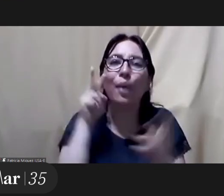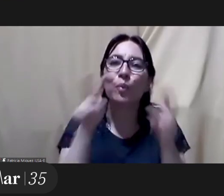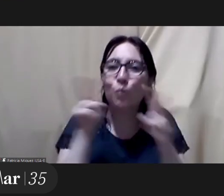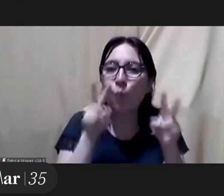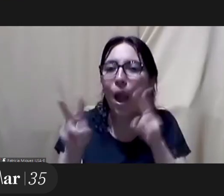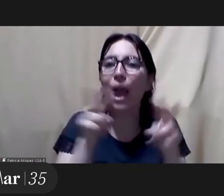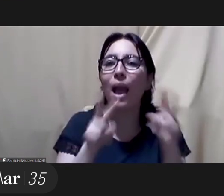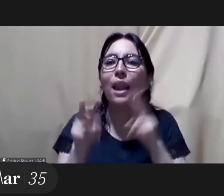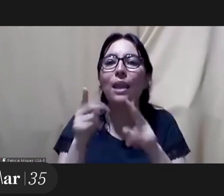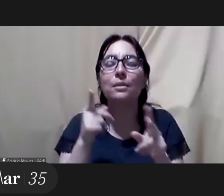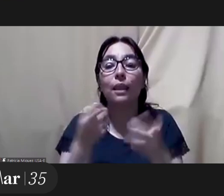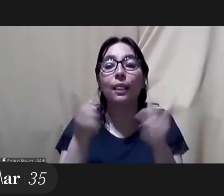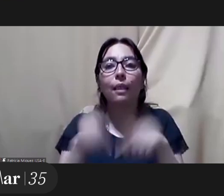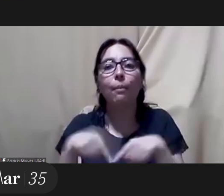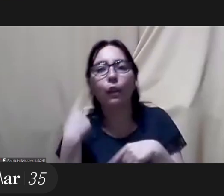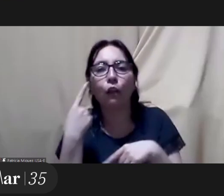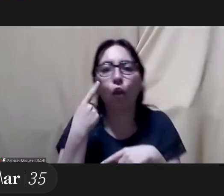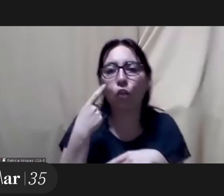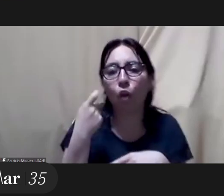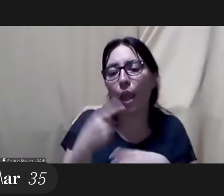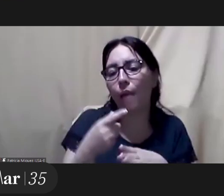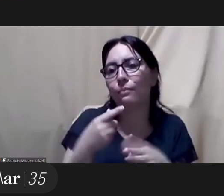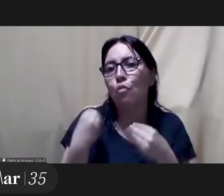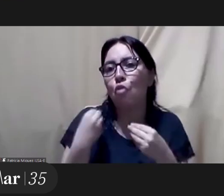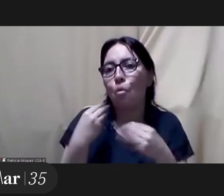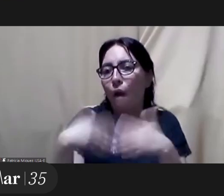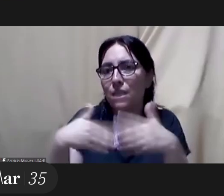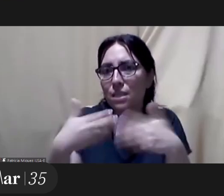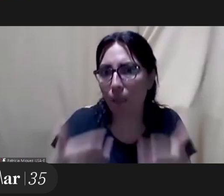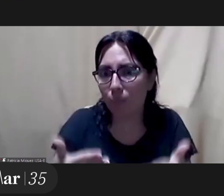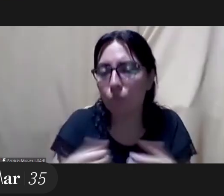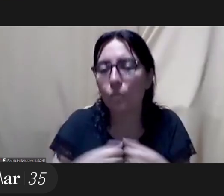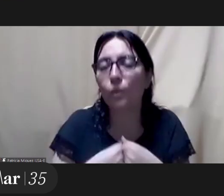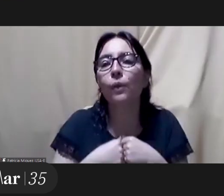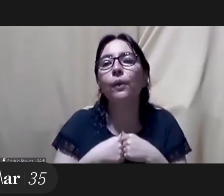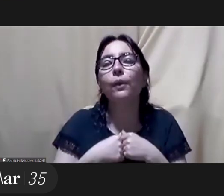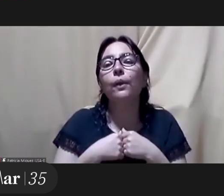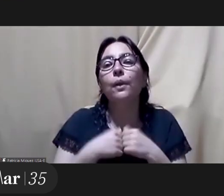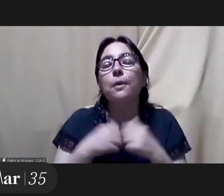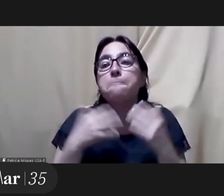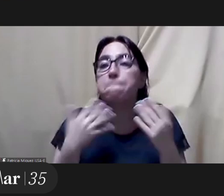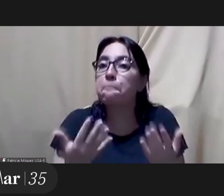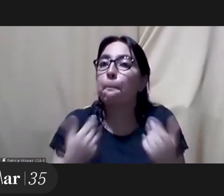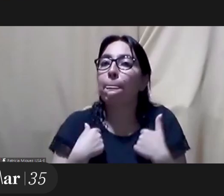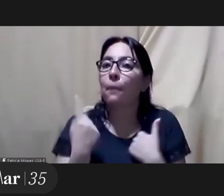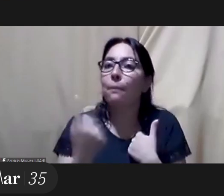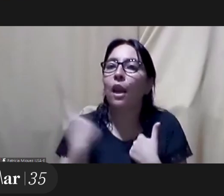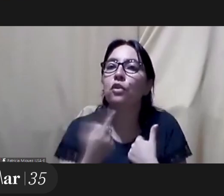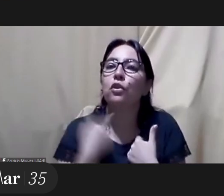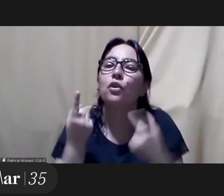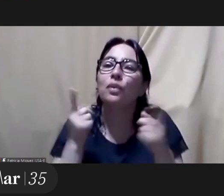arts art forms in the spectrum and see what references we can have so in that sense